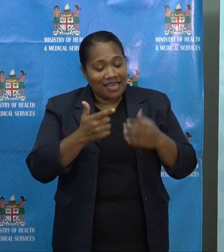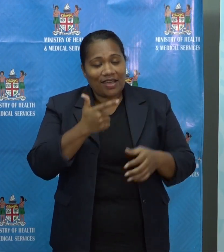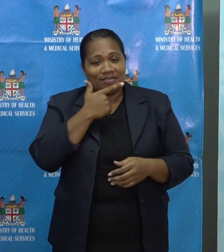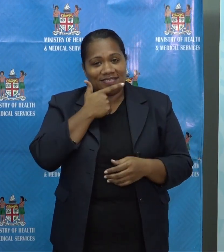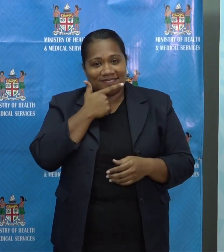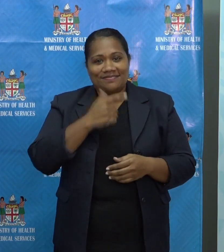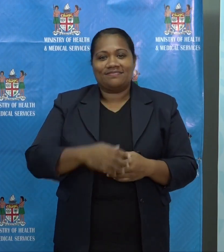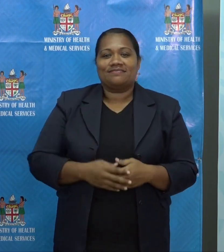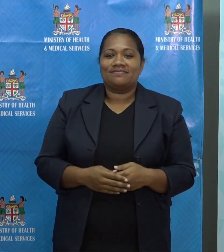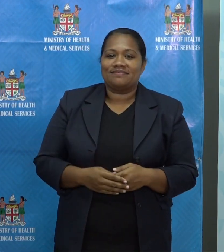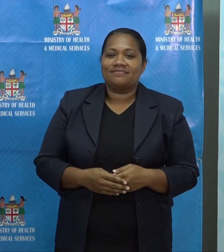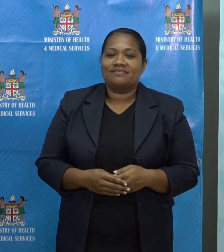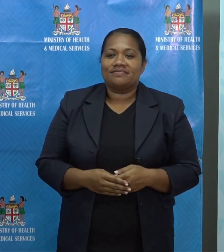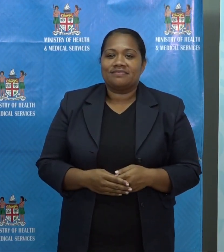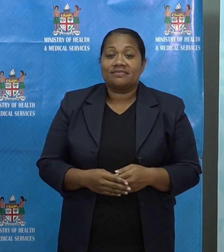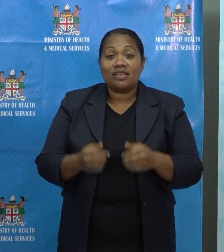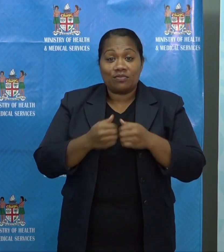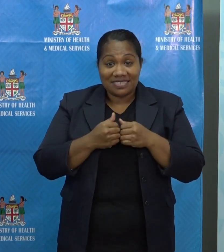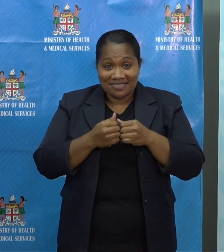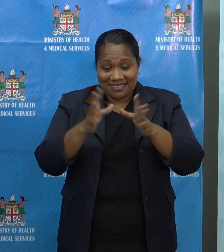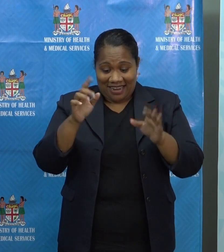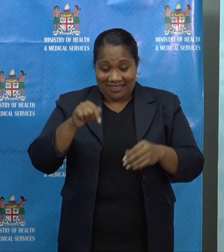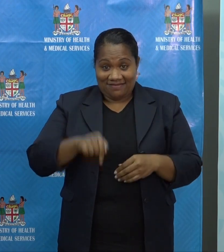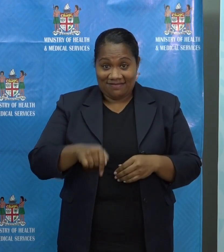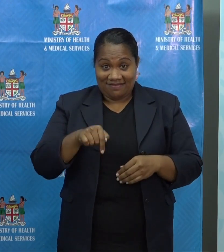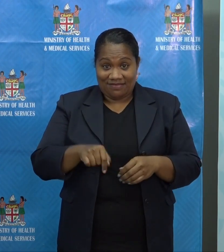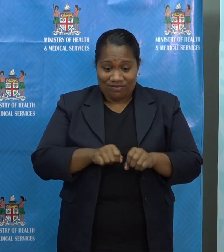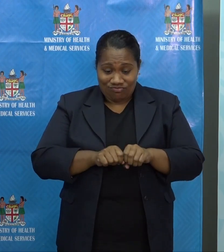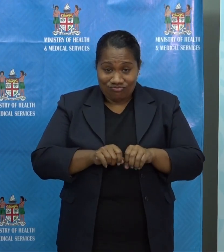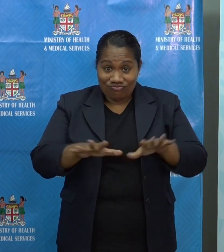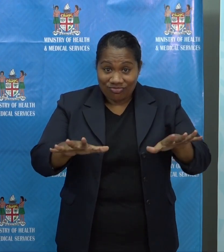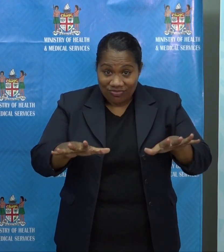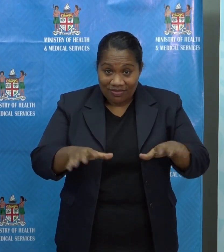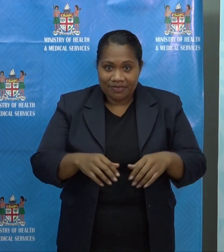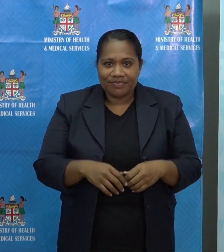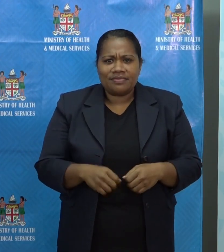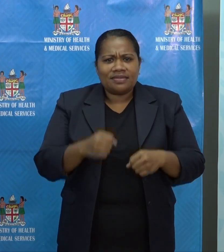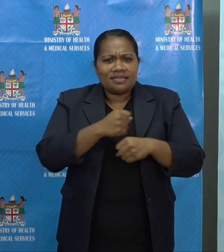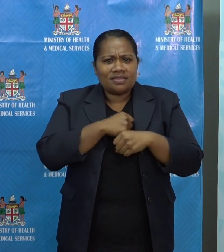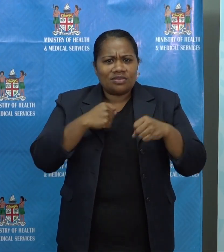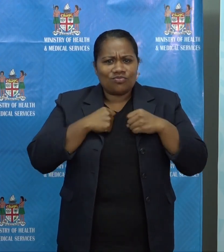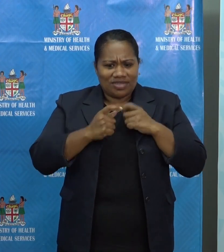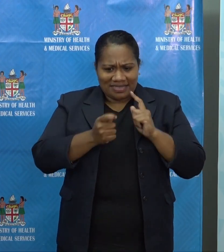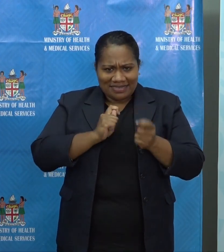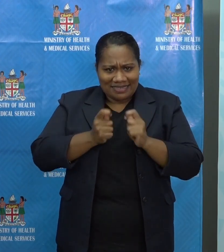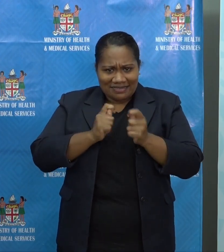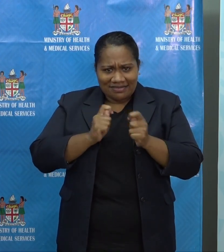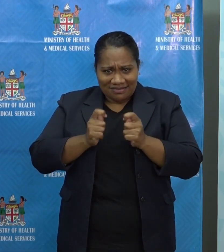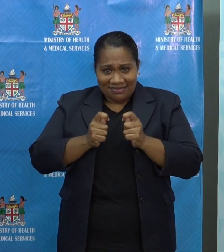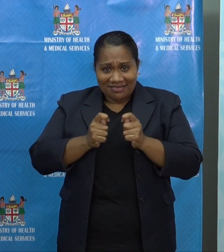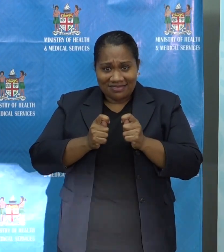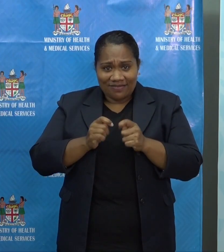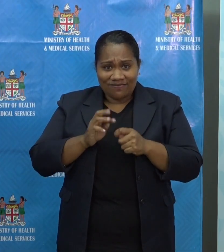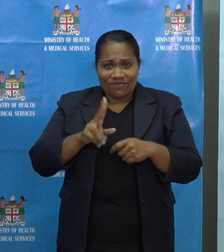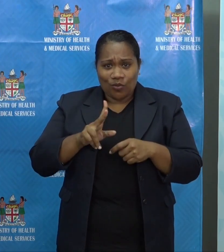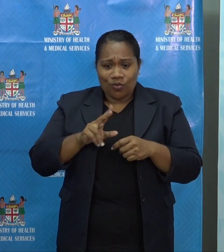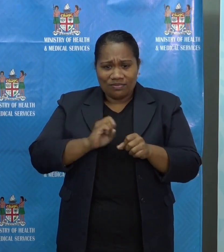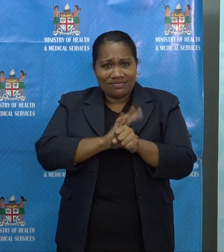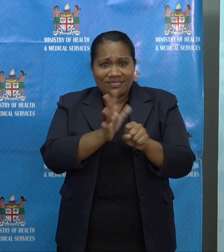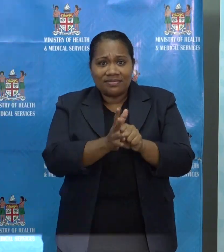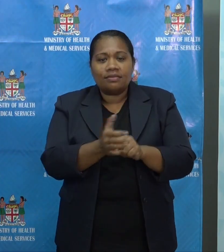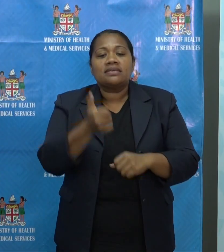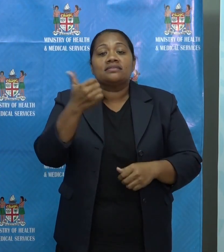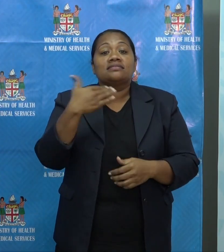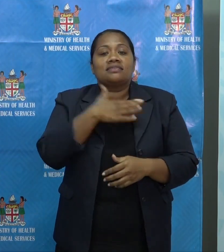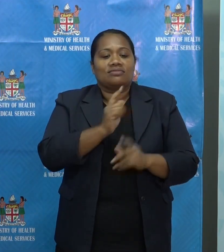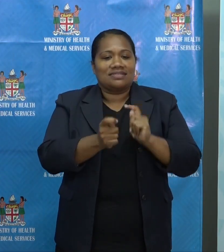At the start of this outbreak, our projected cap for COVID-19 testing was 600 tests a day. which was